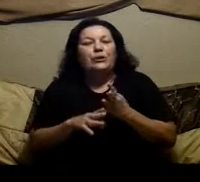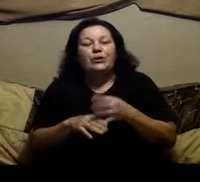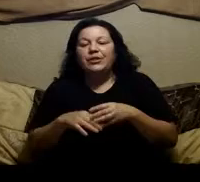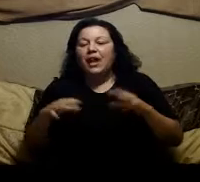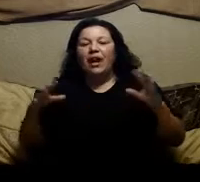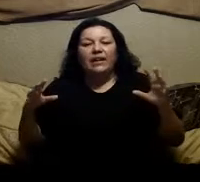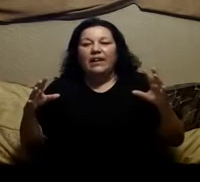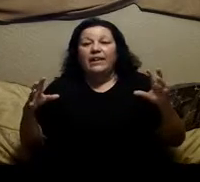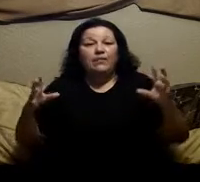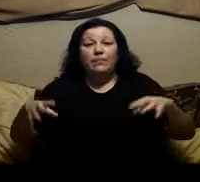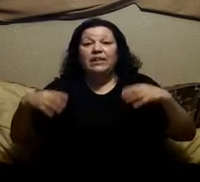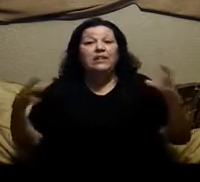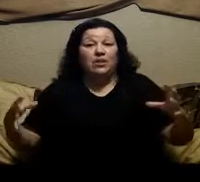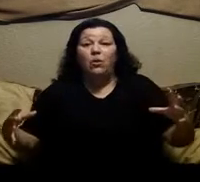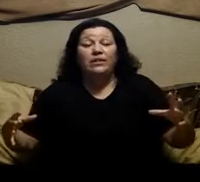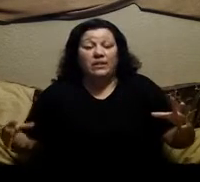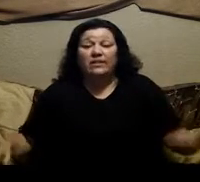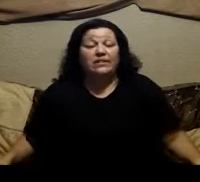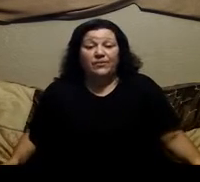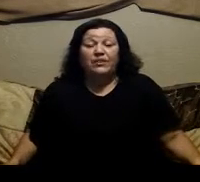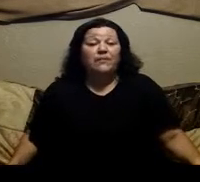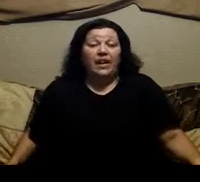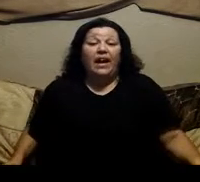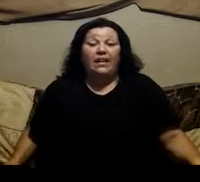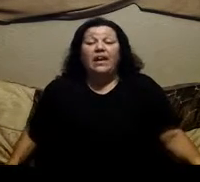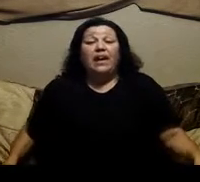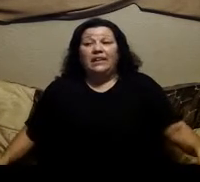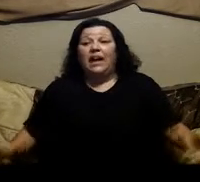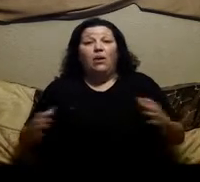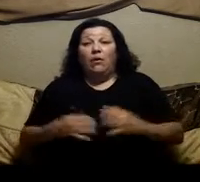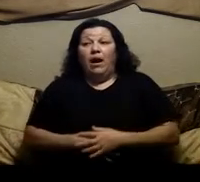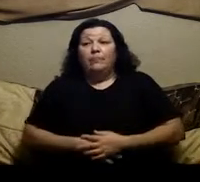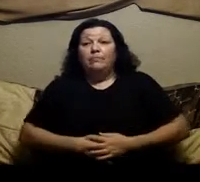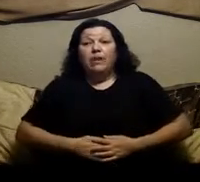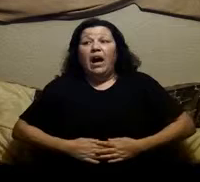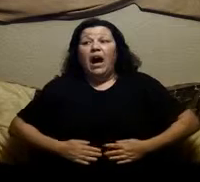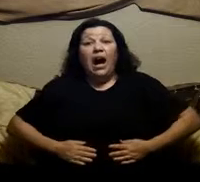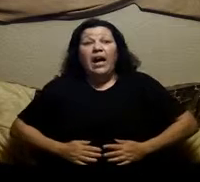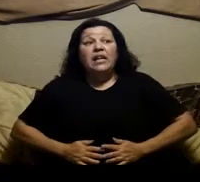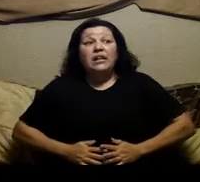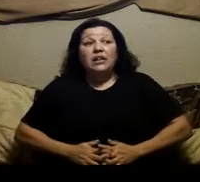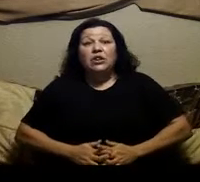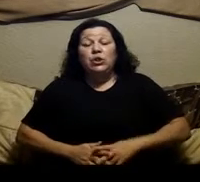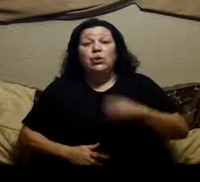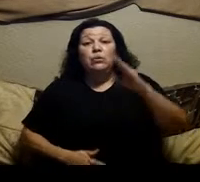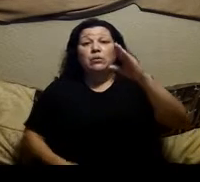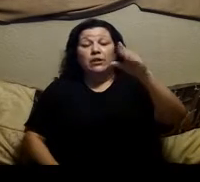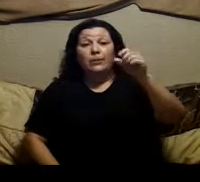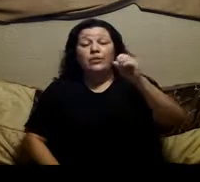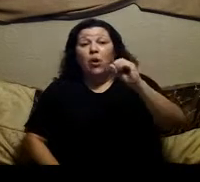ulcers i i can't even begin to go onto the list of stuff that i had and now um i you are supposed to